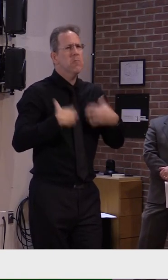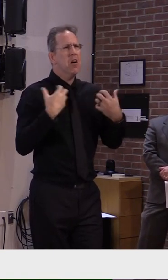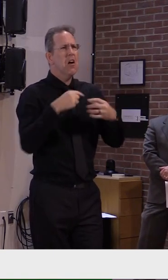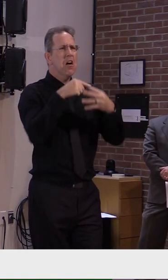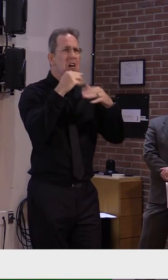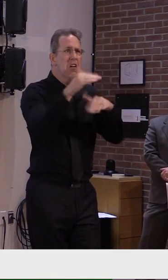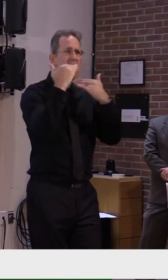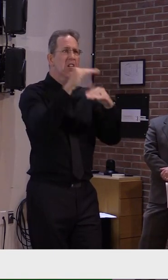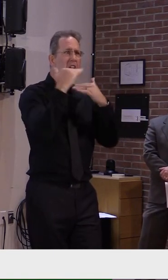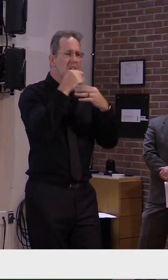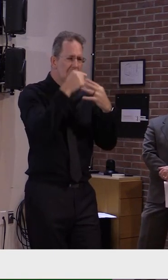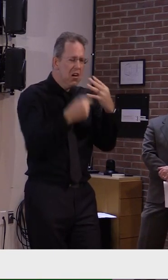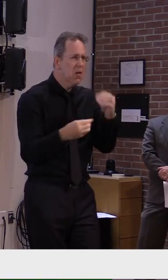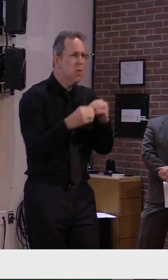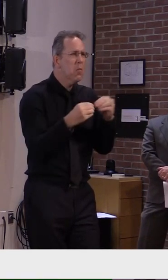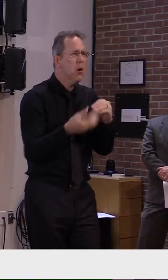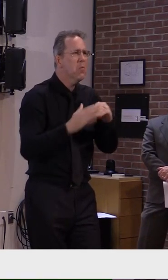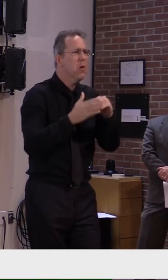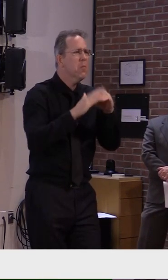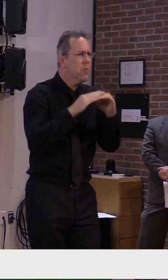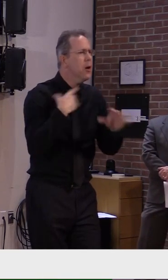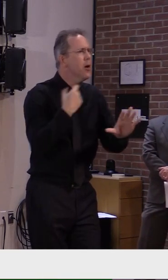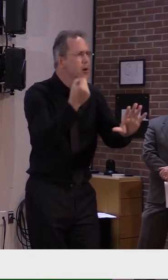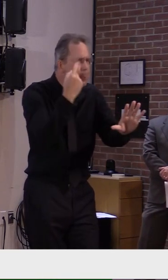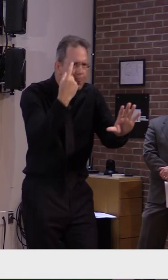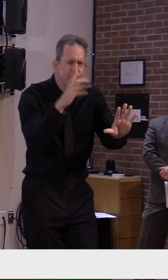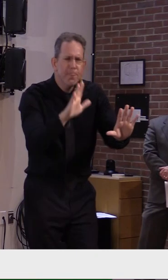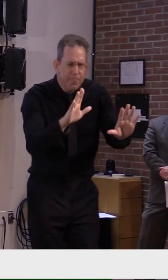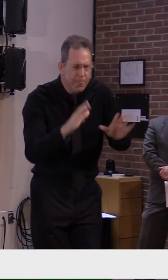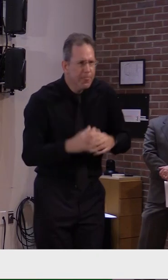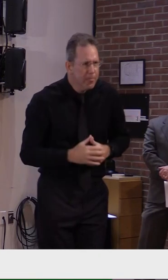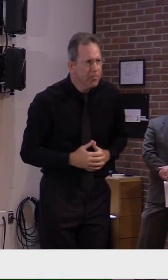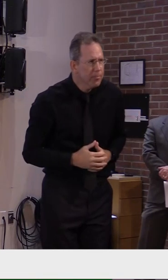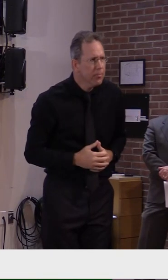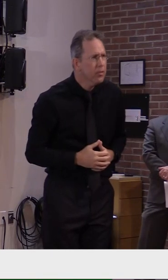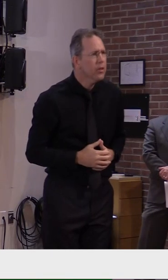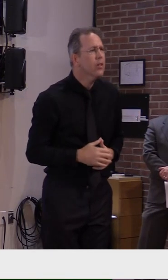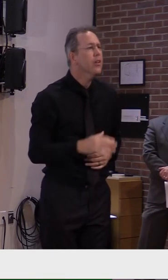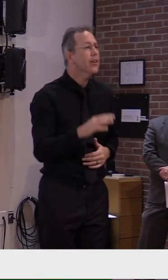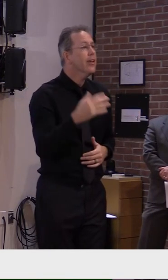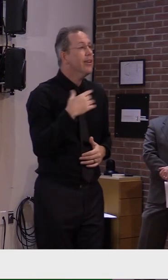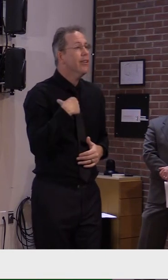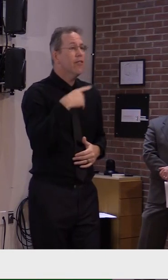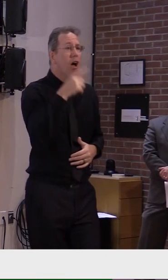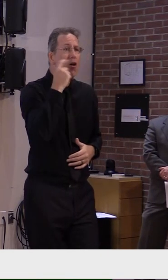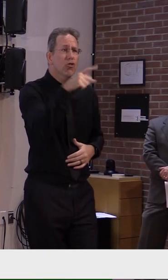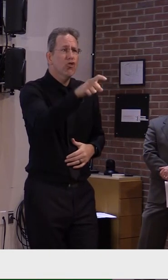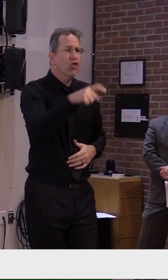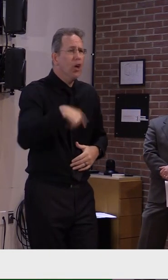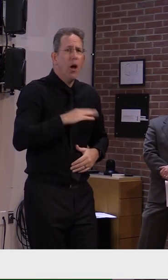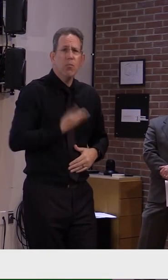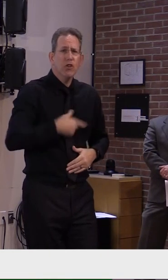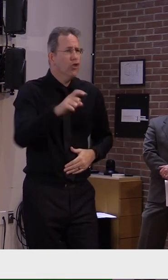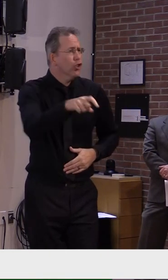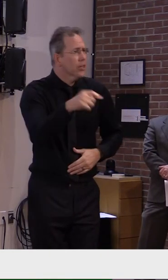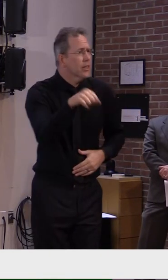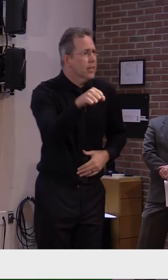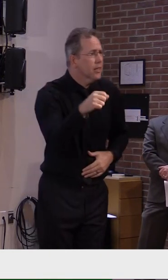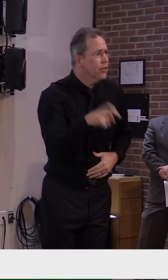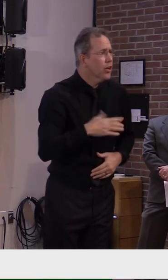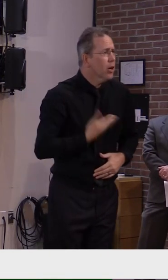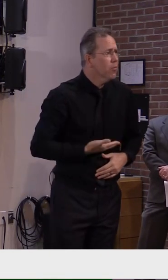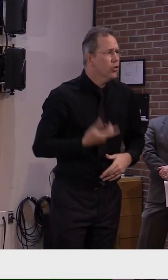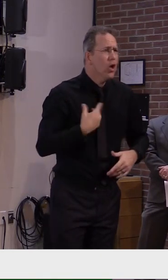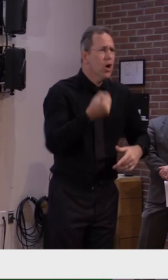I get it. So if you need to take it out on someone, send it my way. I can take it.